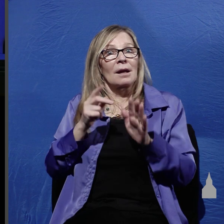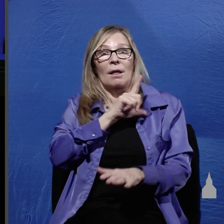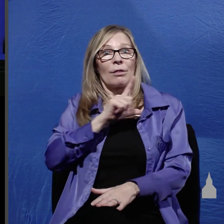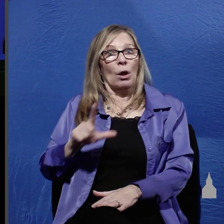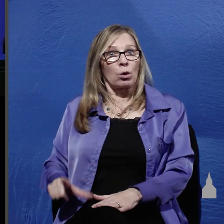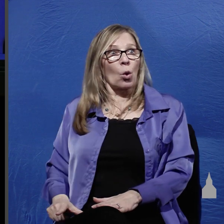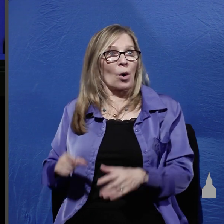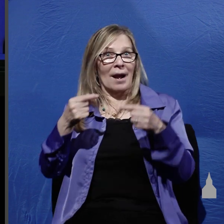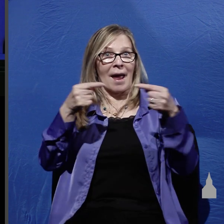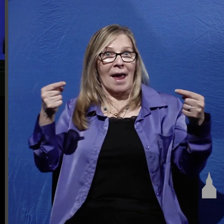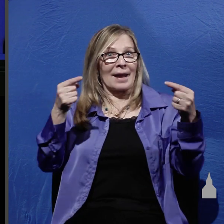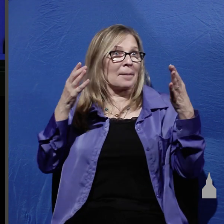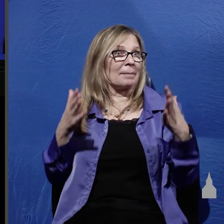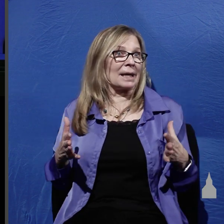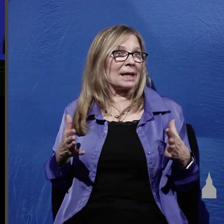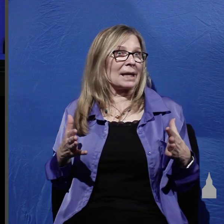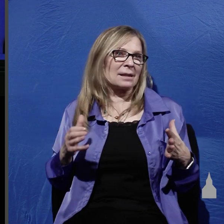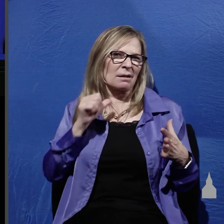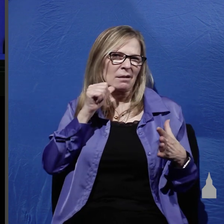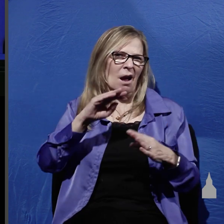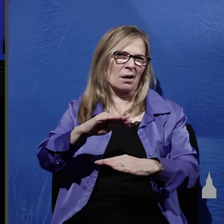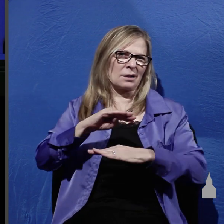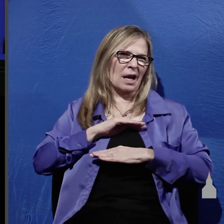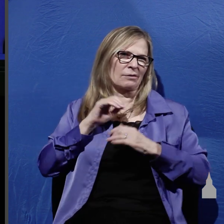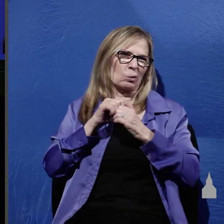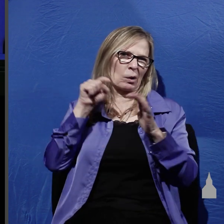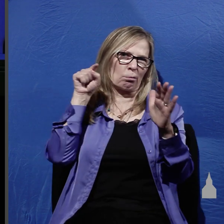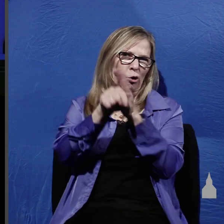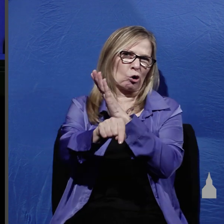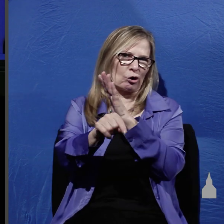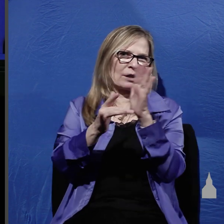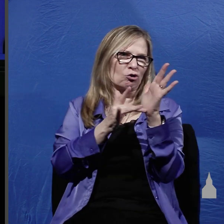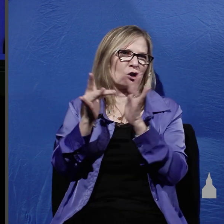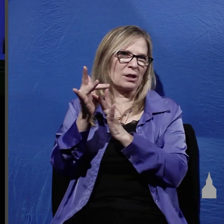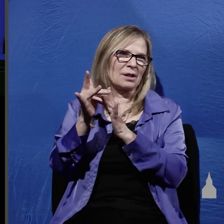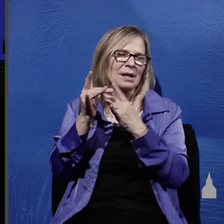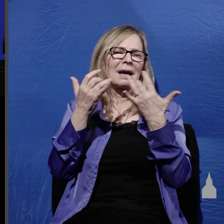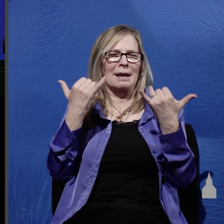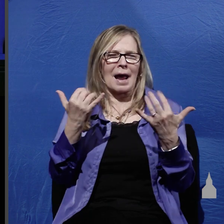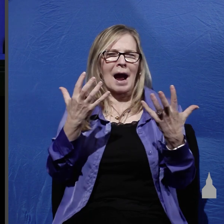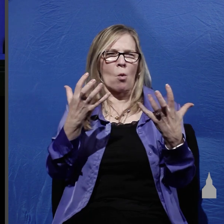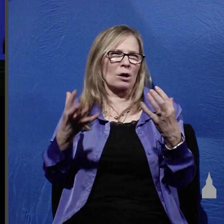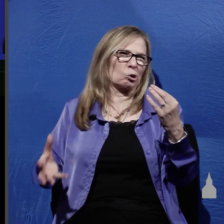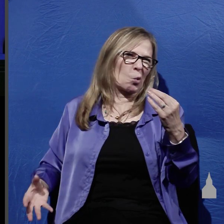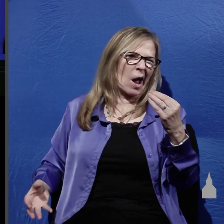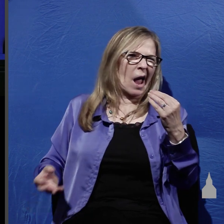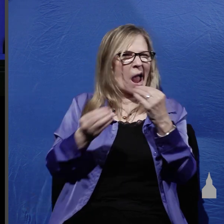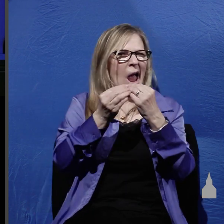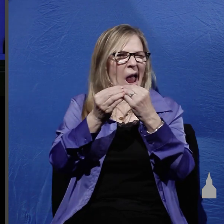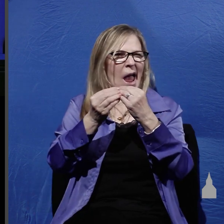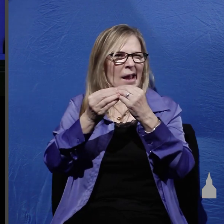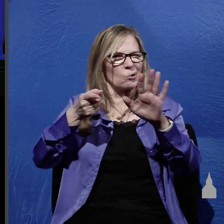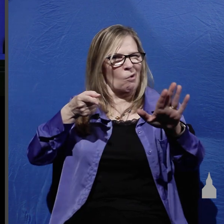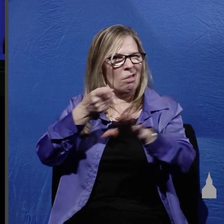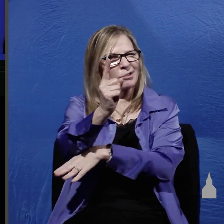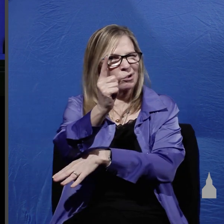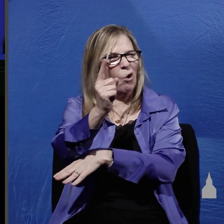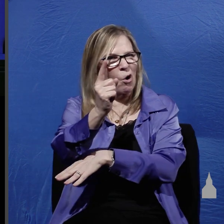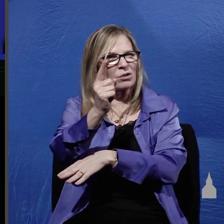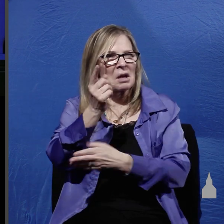enemies not being content with murdering him have only added to his indignity by entering the tomb